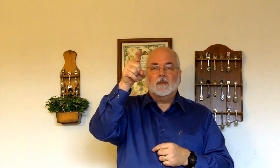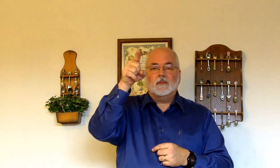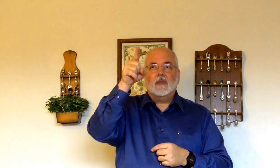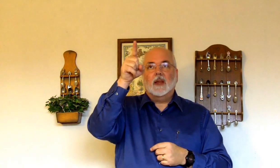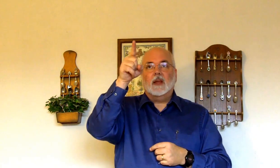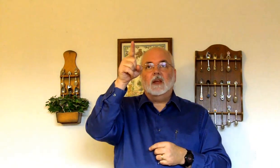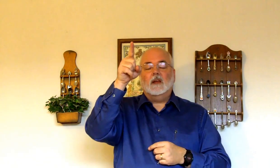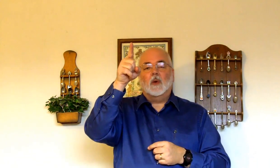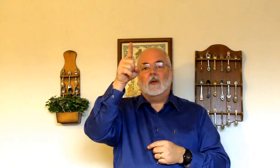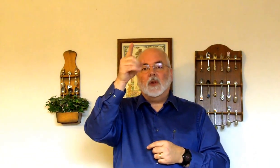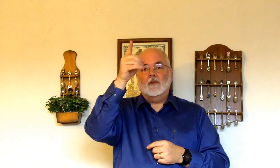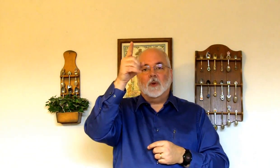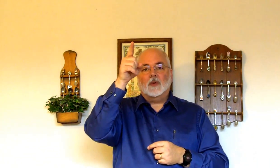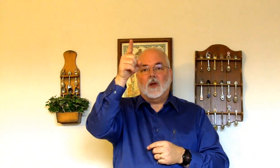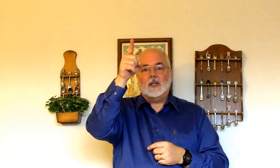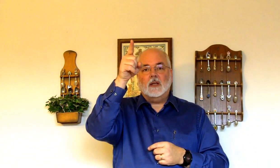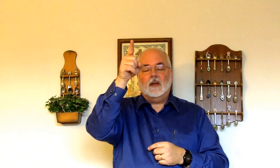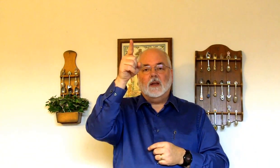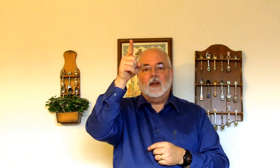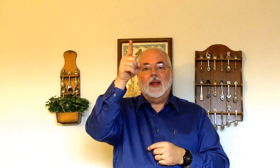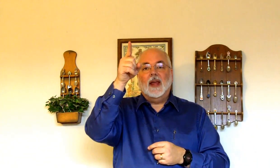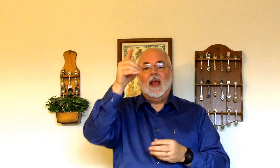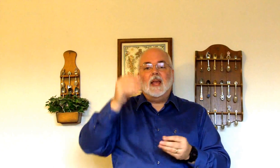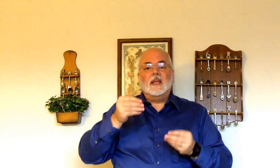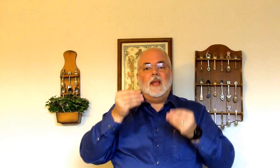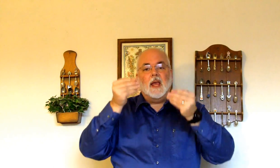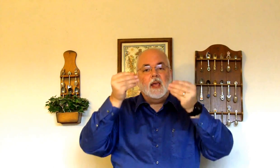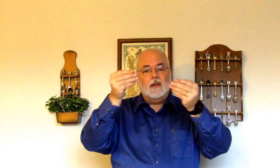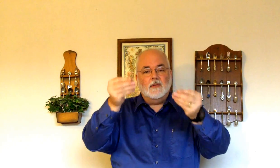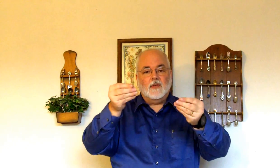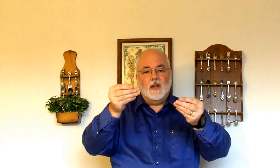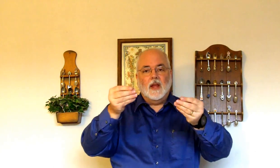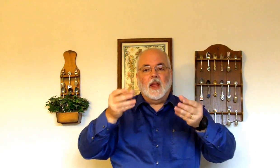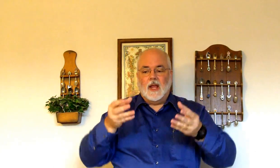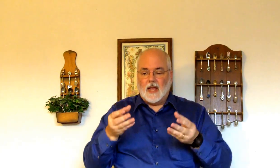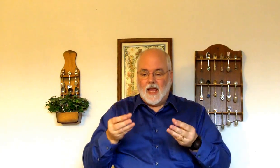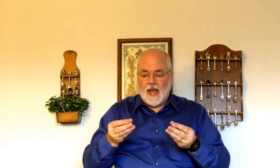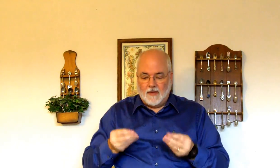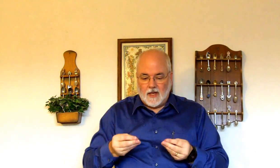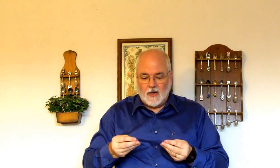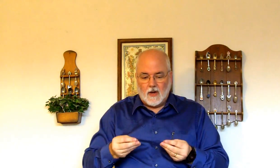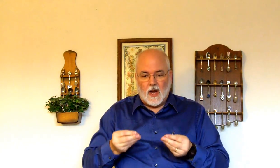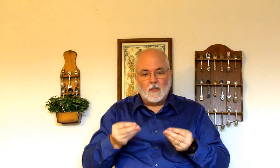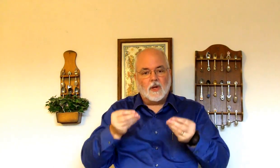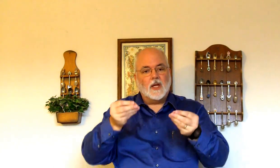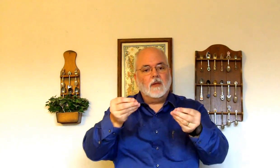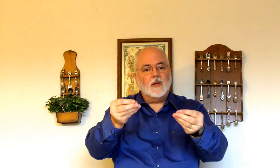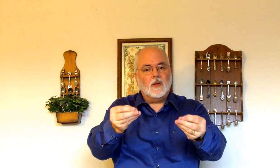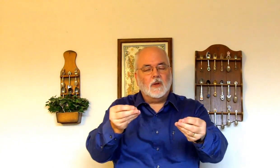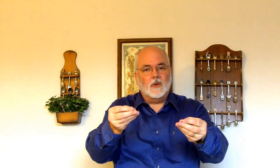He. Wherever you have him on the cross. He. Gave. If I have it here. I'm going to give it to you.